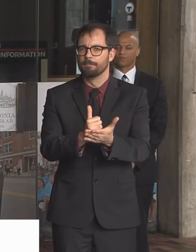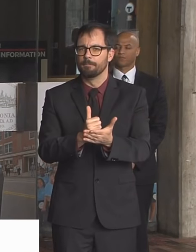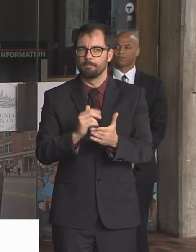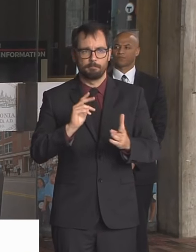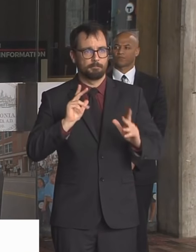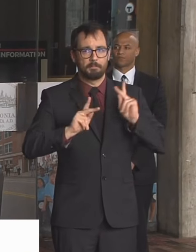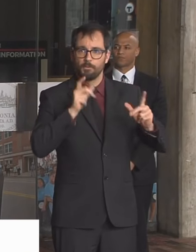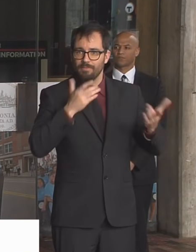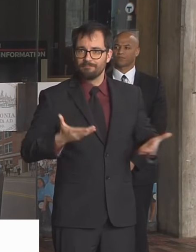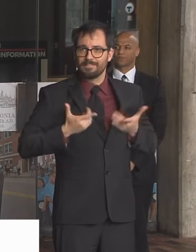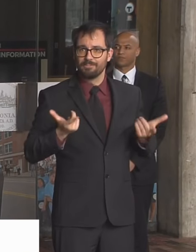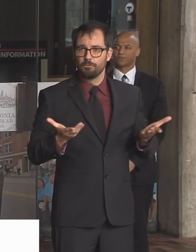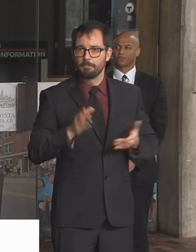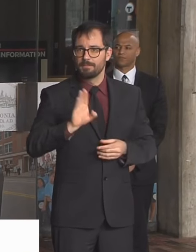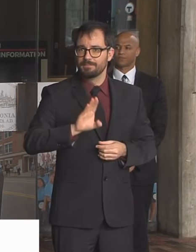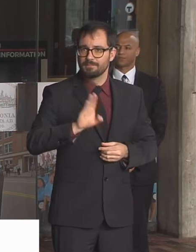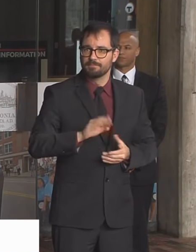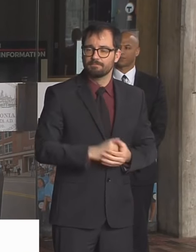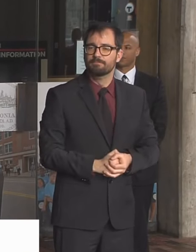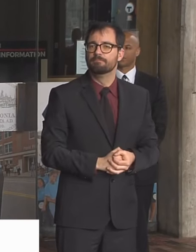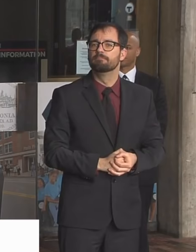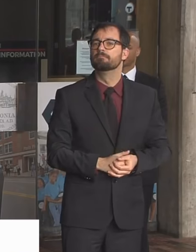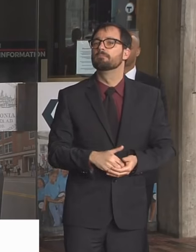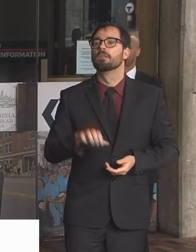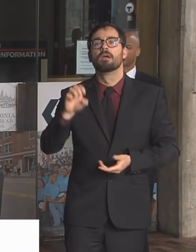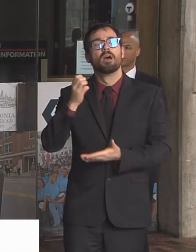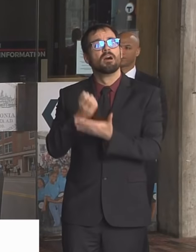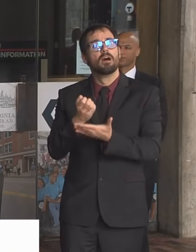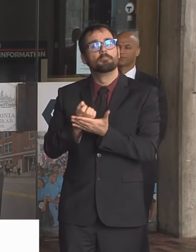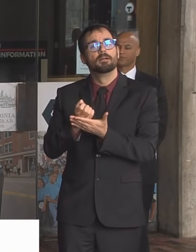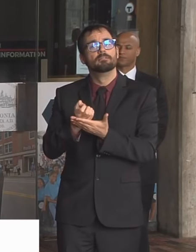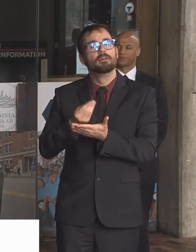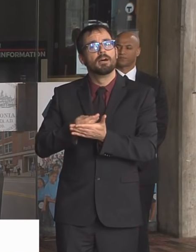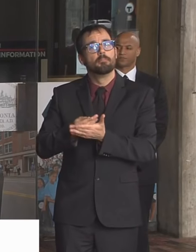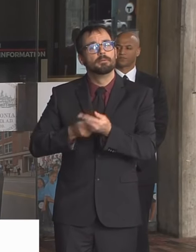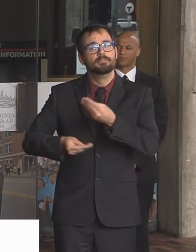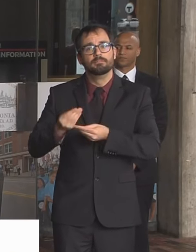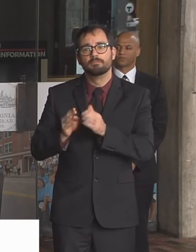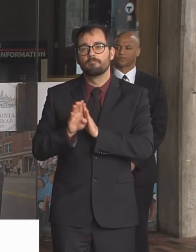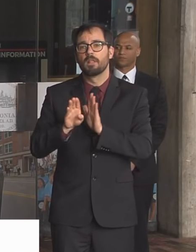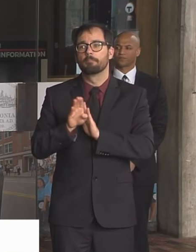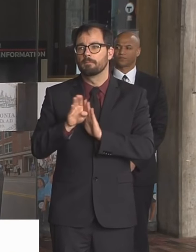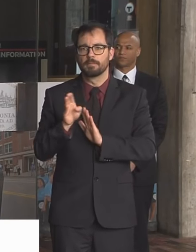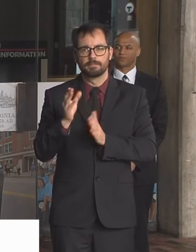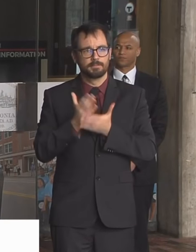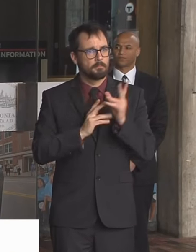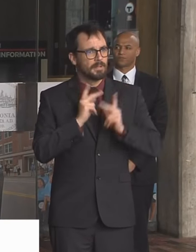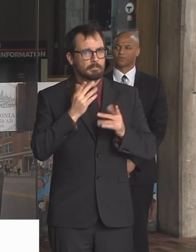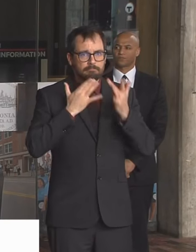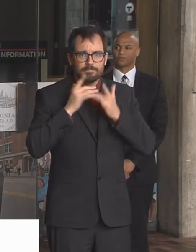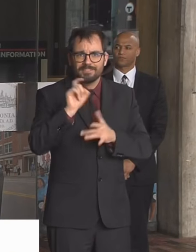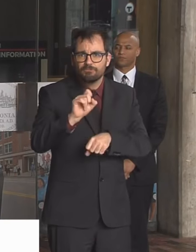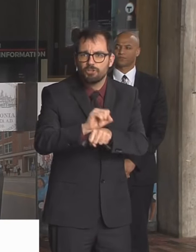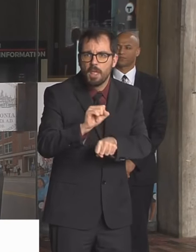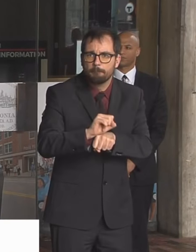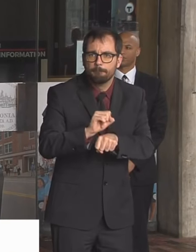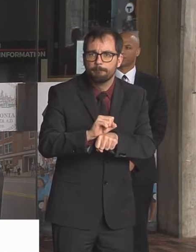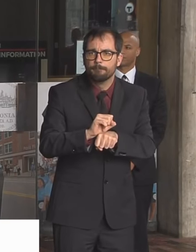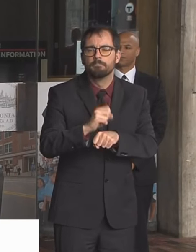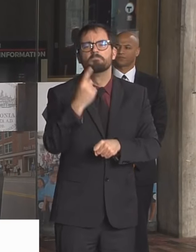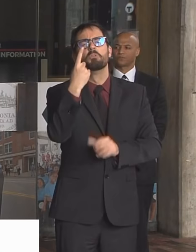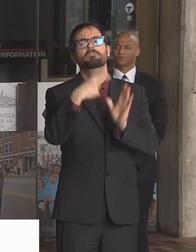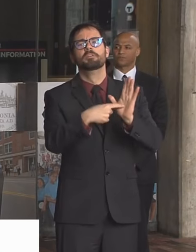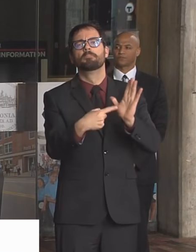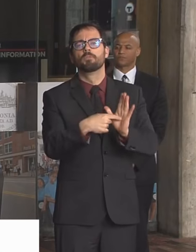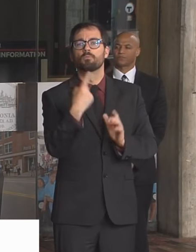and we will try and connect you to some employment opportunities. I know many people in the restaurant business were working and not working now and they don't know what they're going to